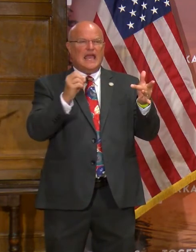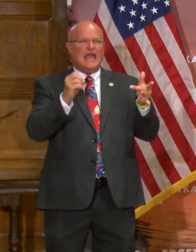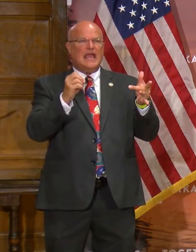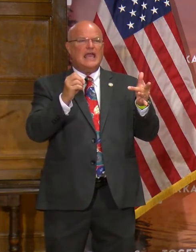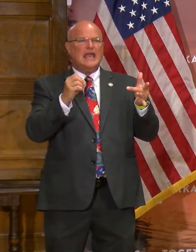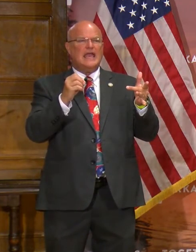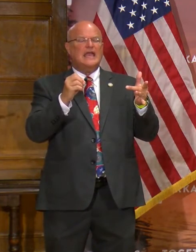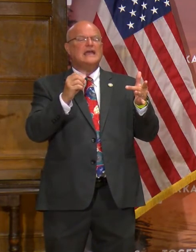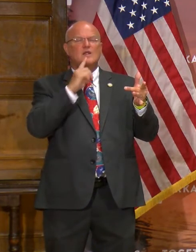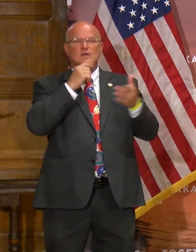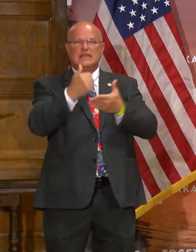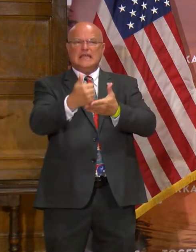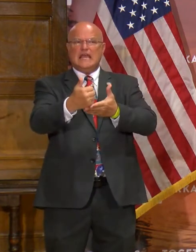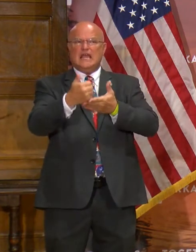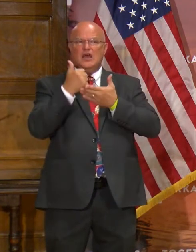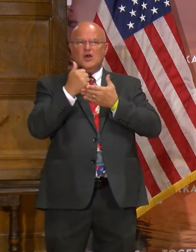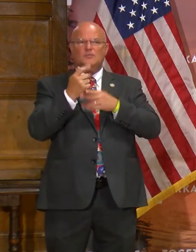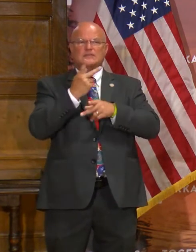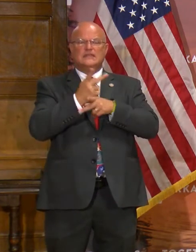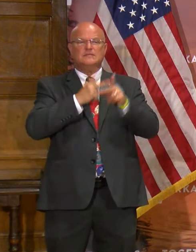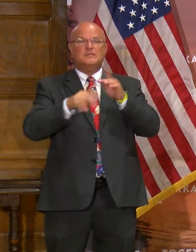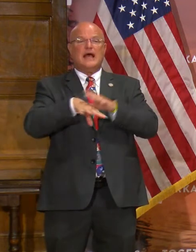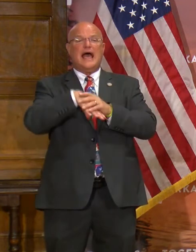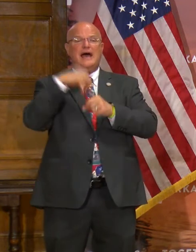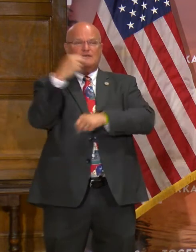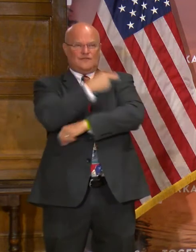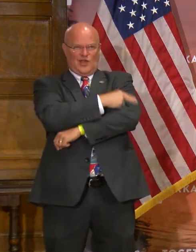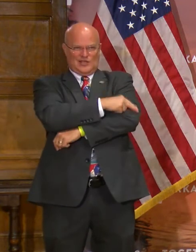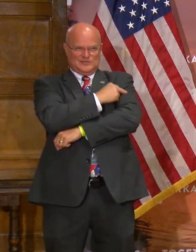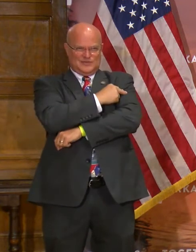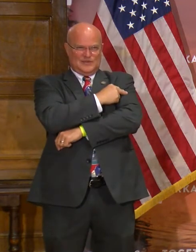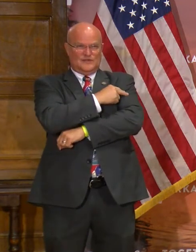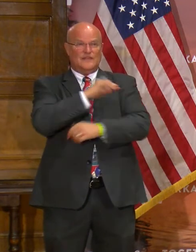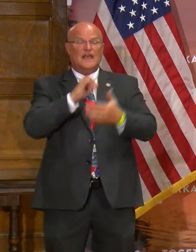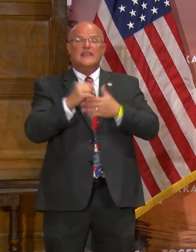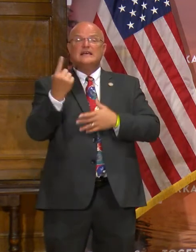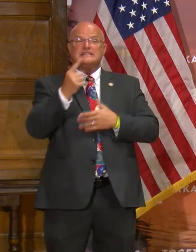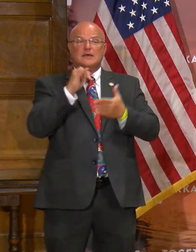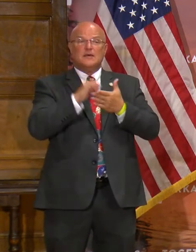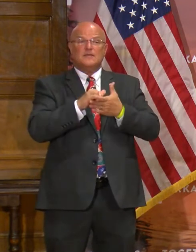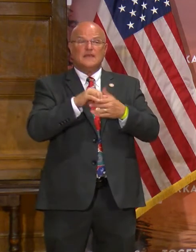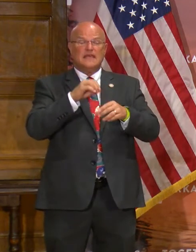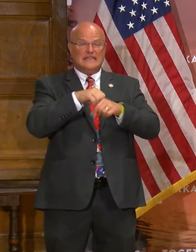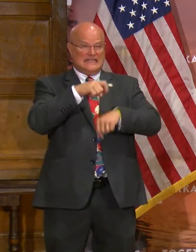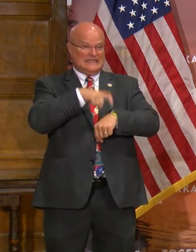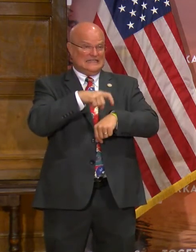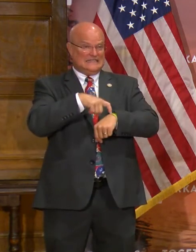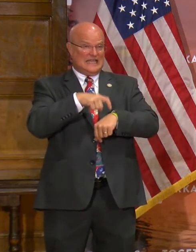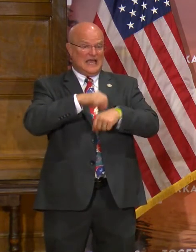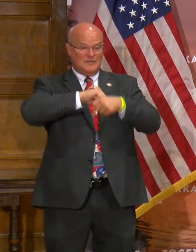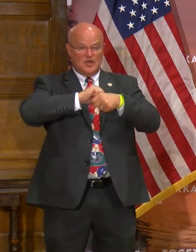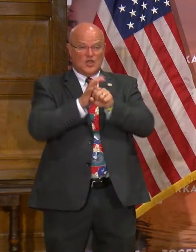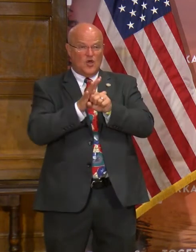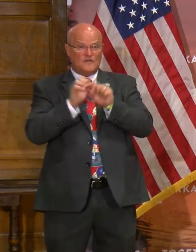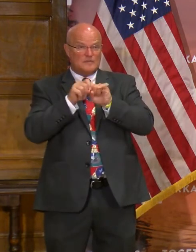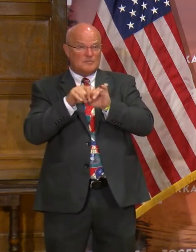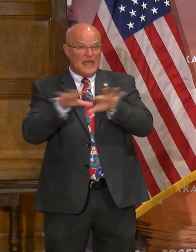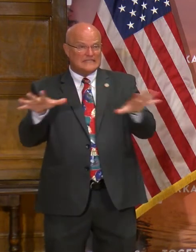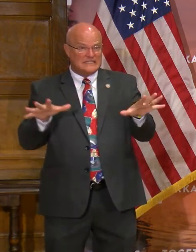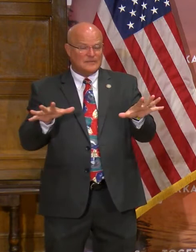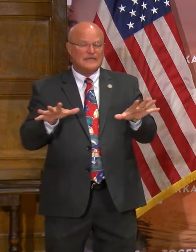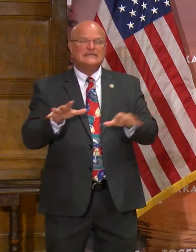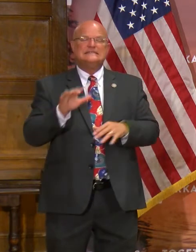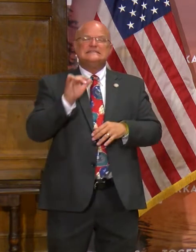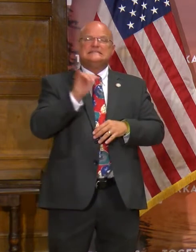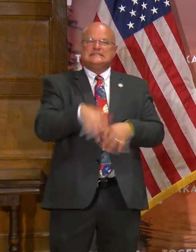a long way toward keeping people out of the hospital. And that is something that, in the time of a COVID pandemic, it's